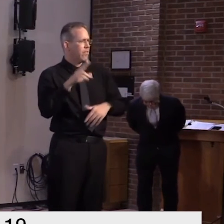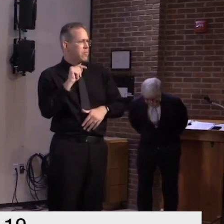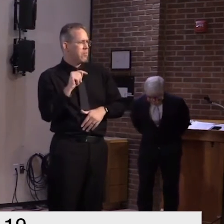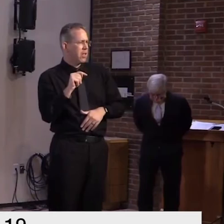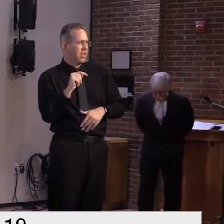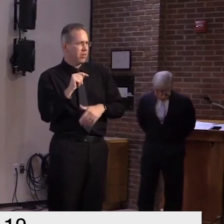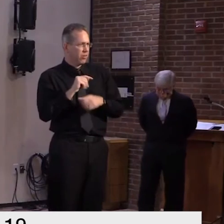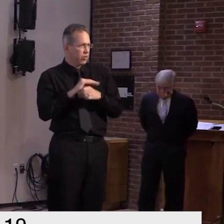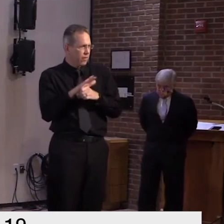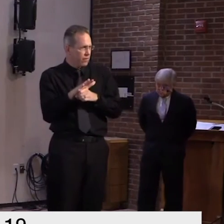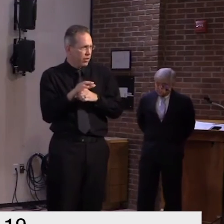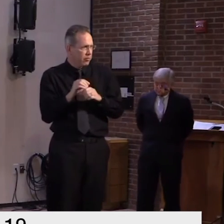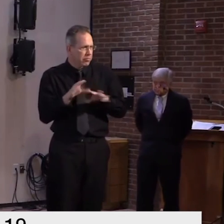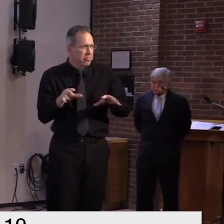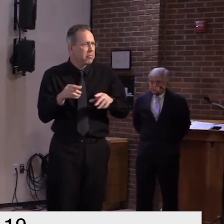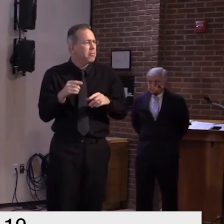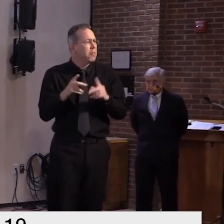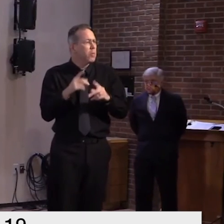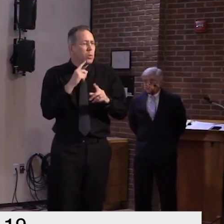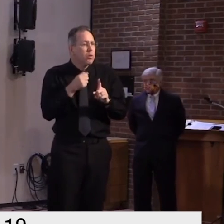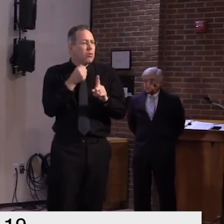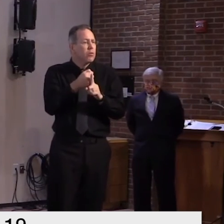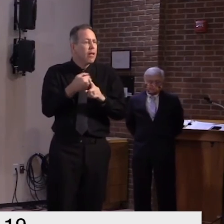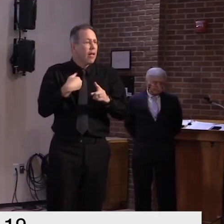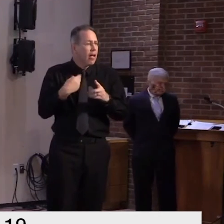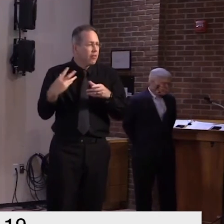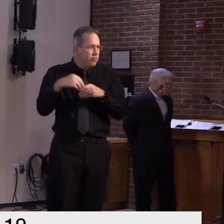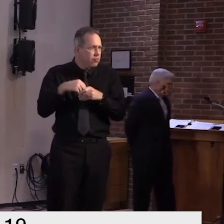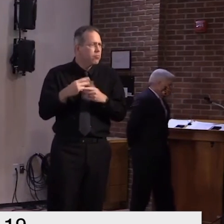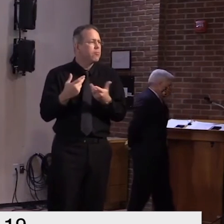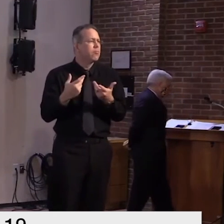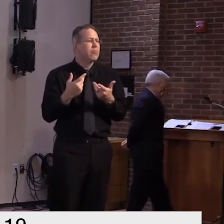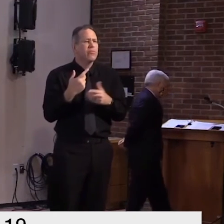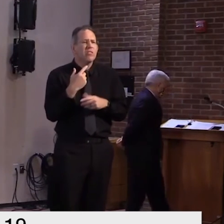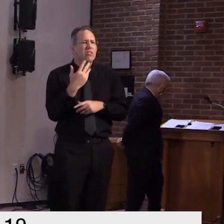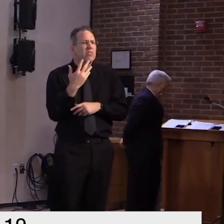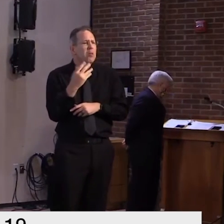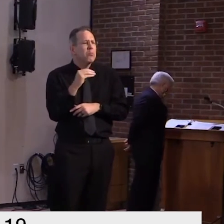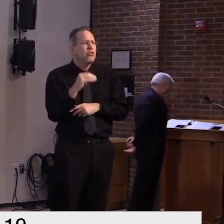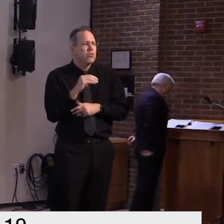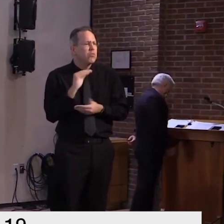this would be interesting information and we would have to just use it advice um